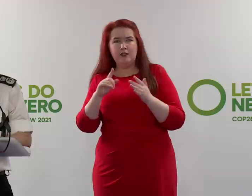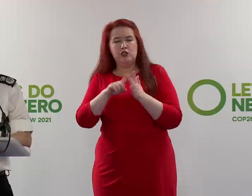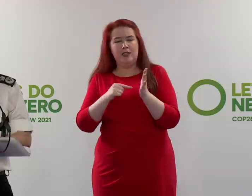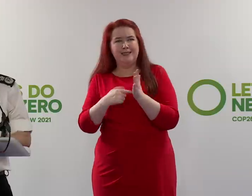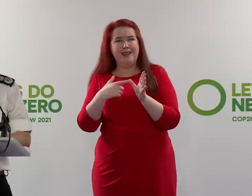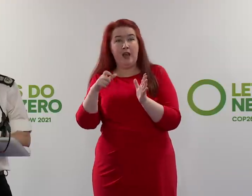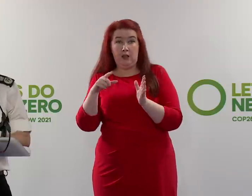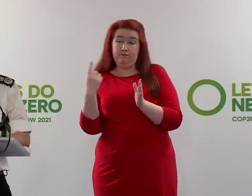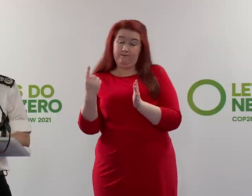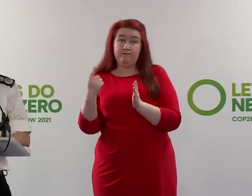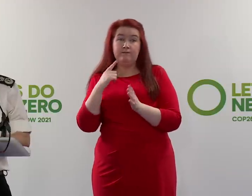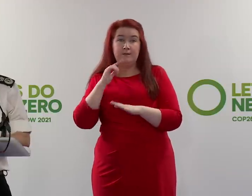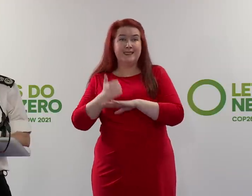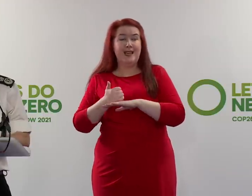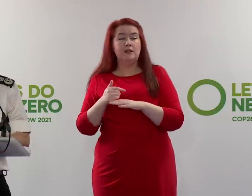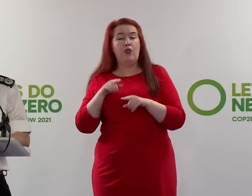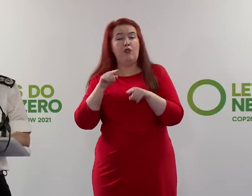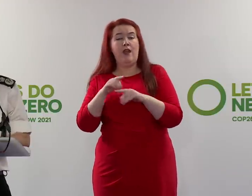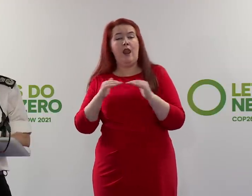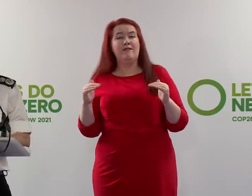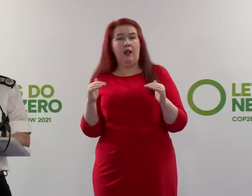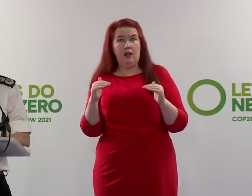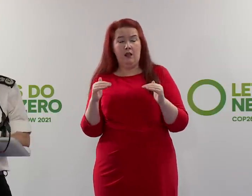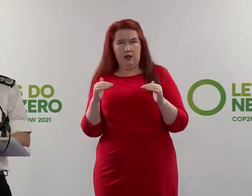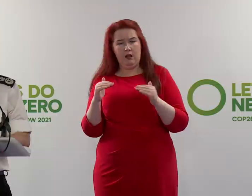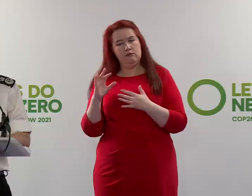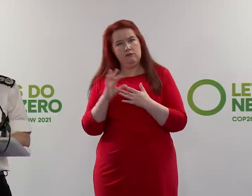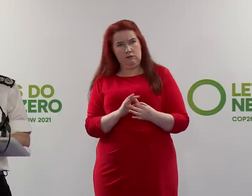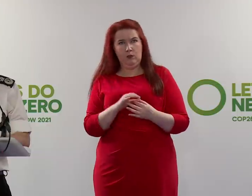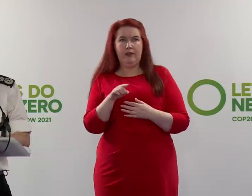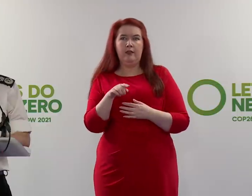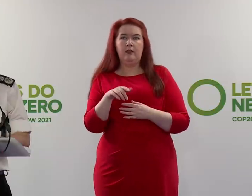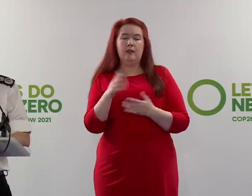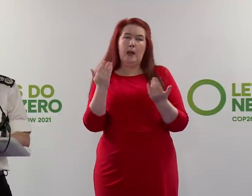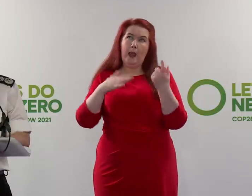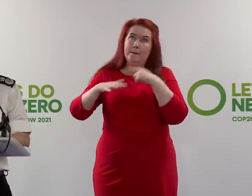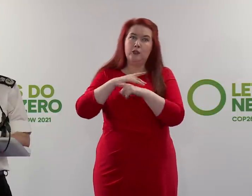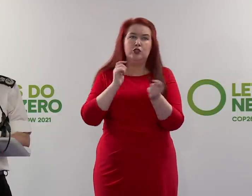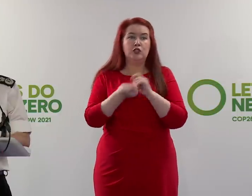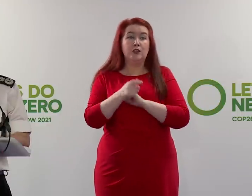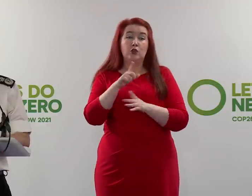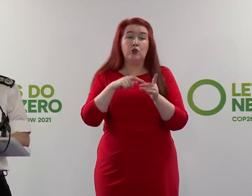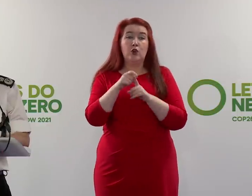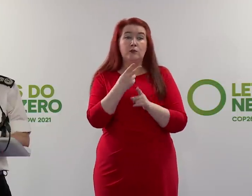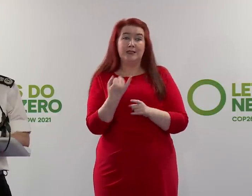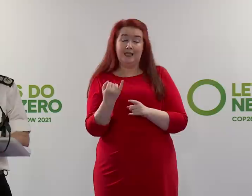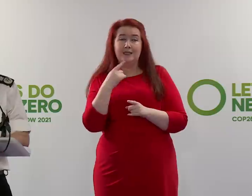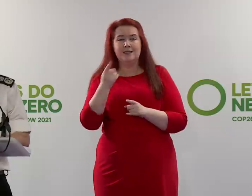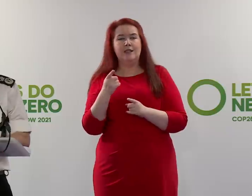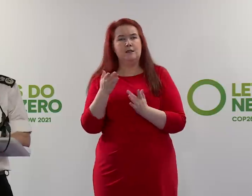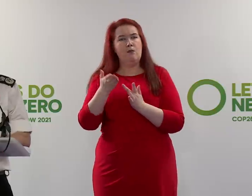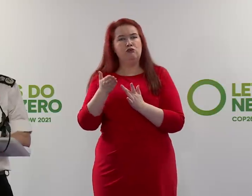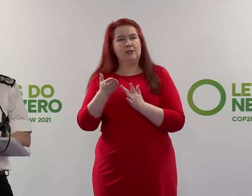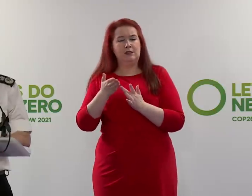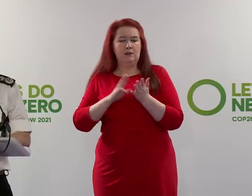have set the threat level in regard to the Climate Change Conference COP26 as being at moderate.